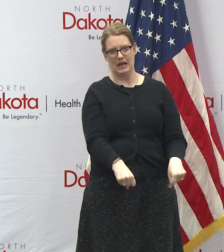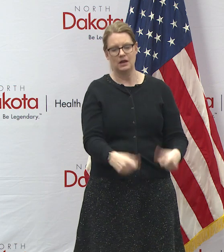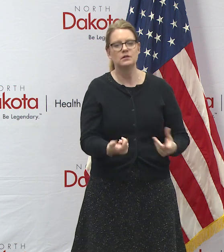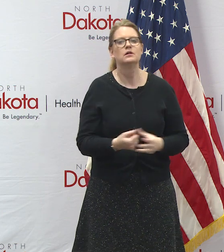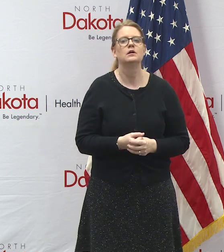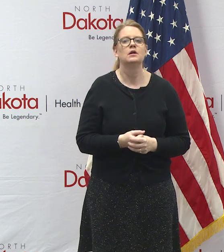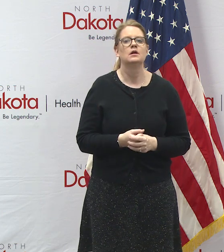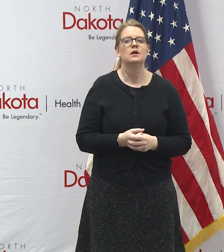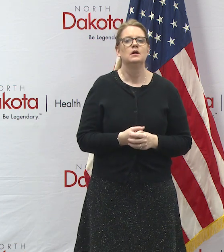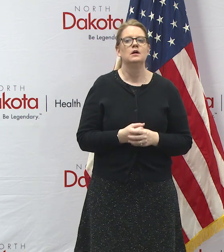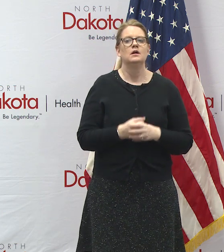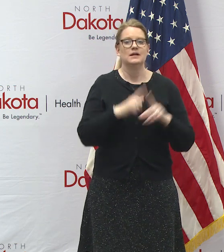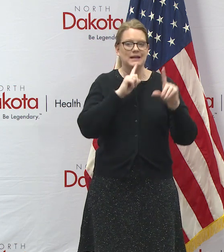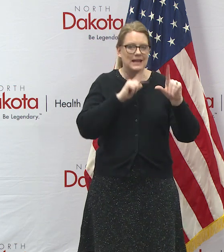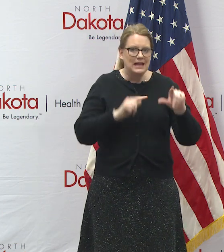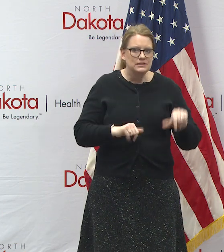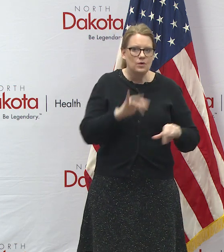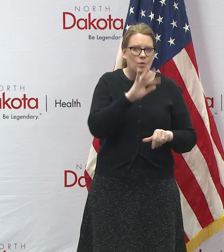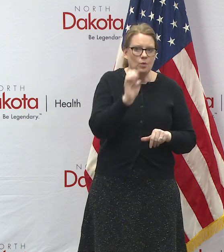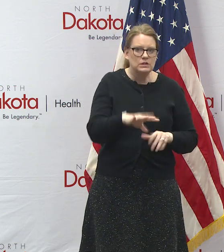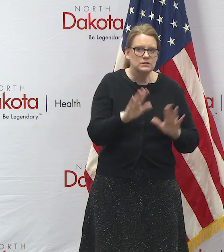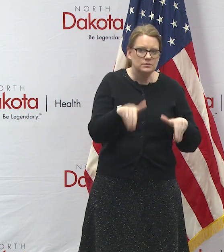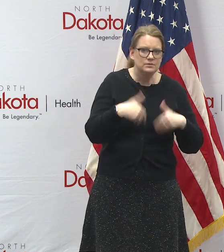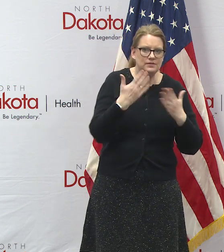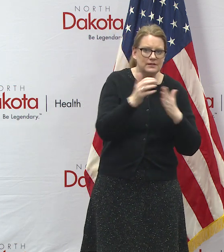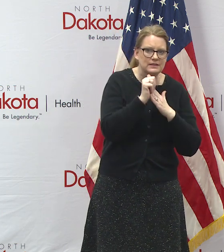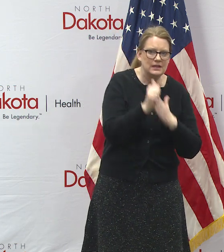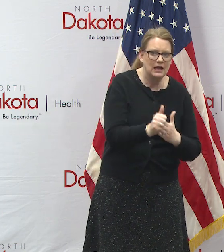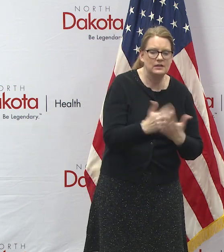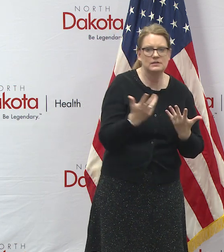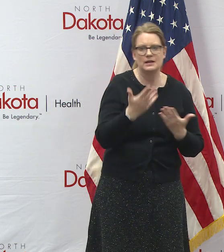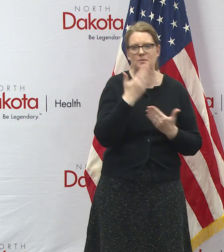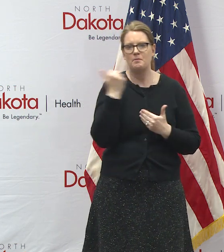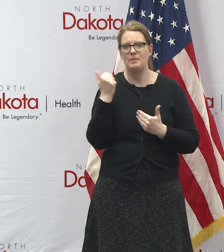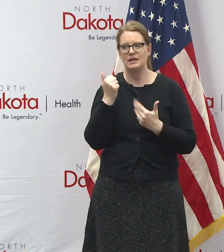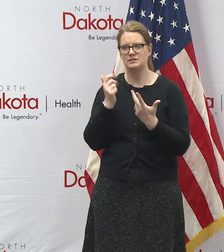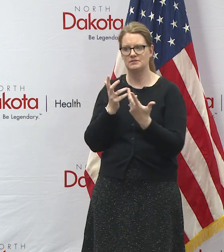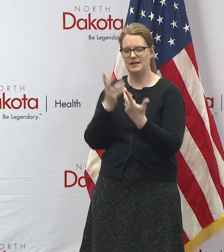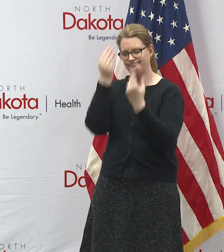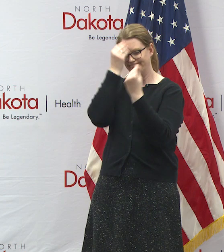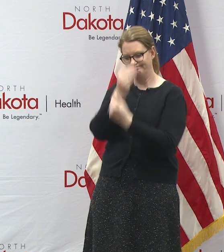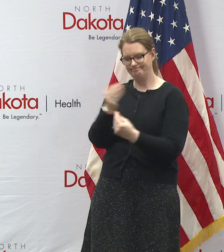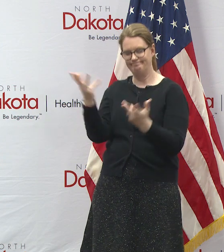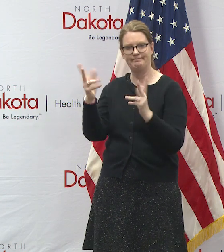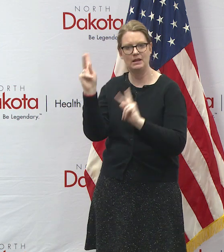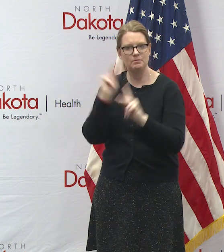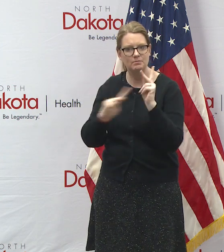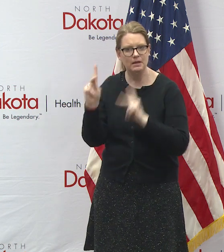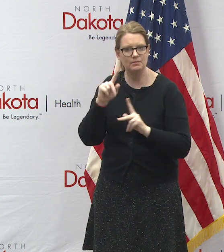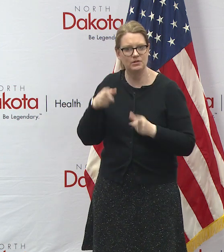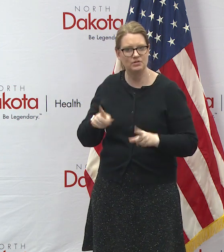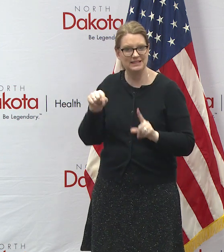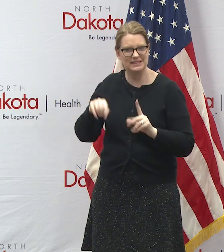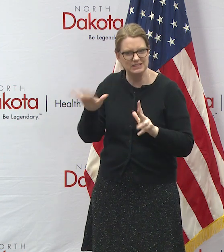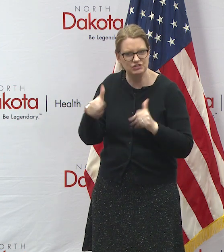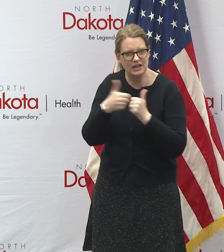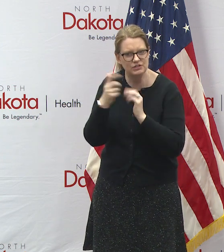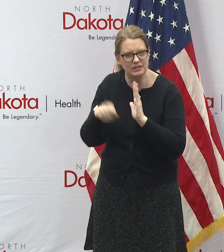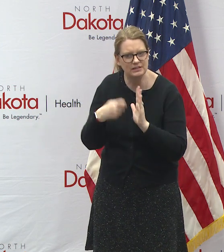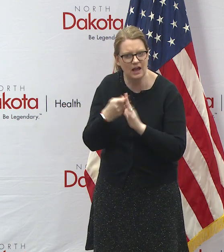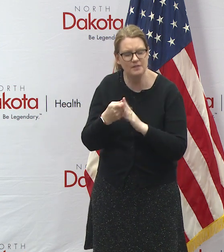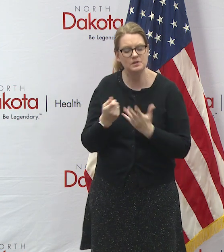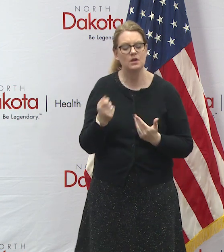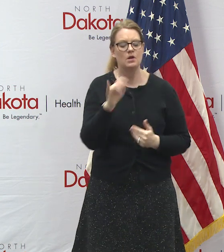answered a lot of questions and provided guidance on how to best inform and support their communities in these in these challenging times questions are